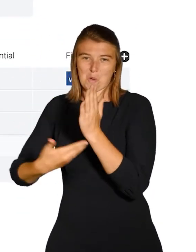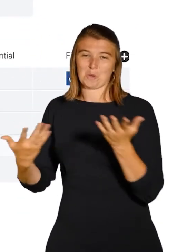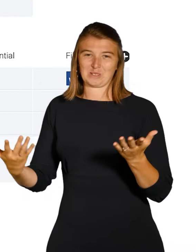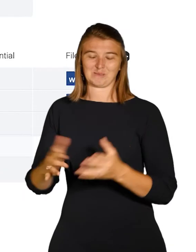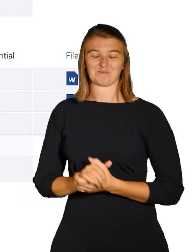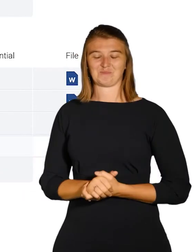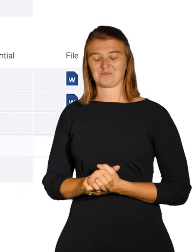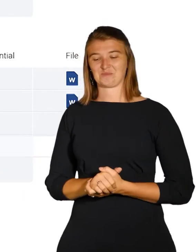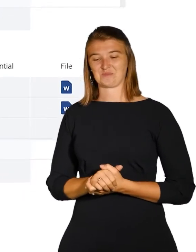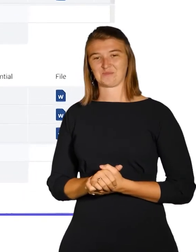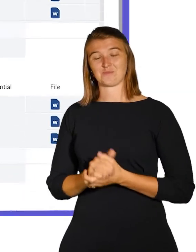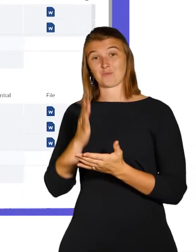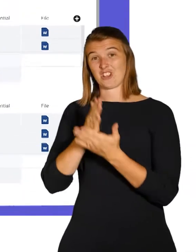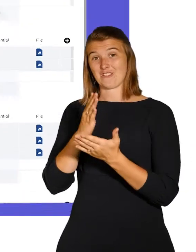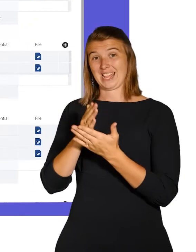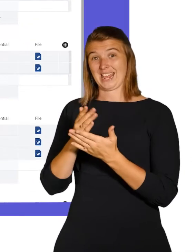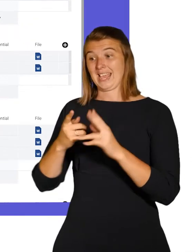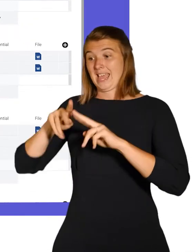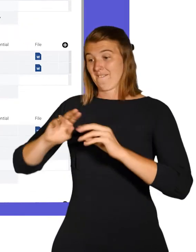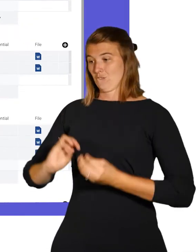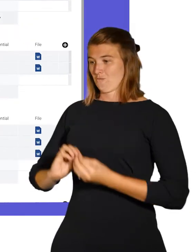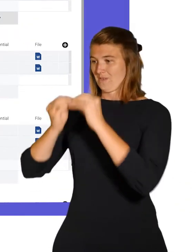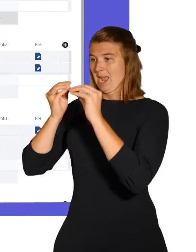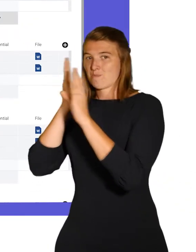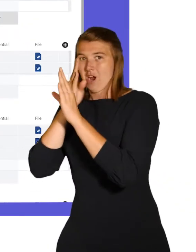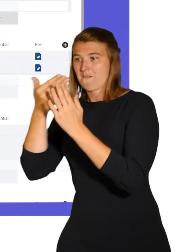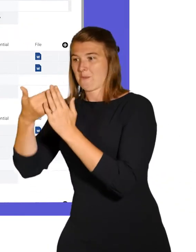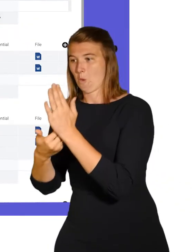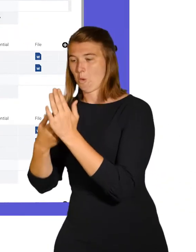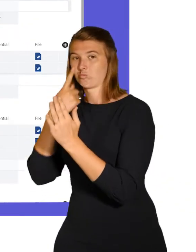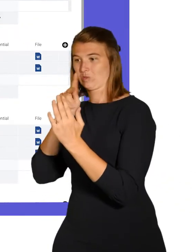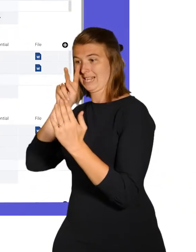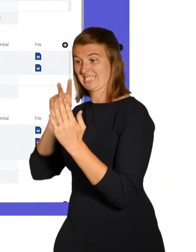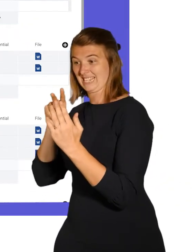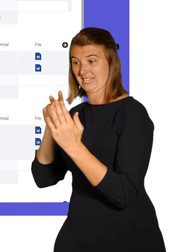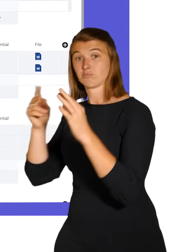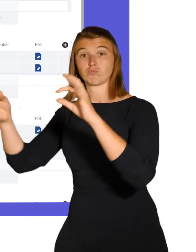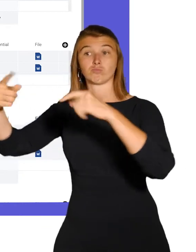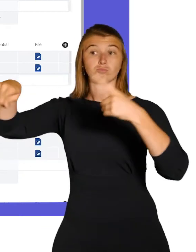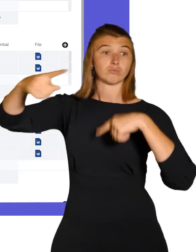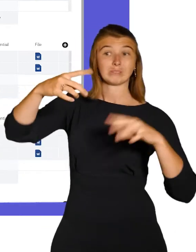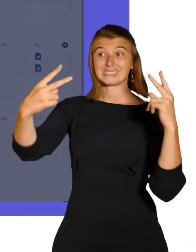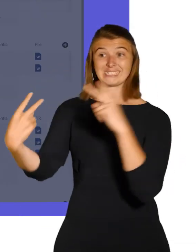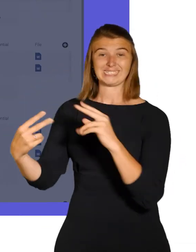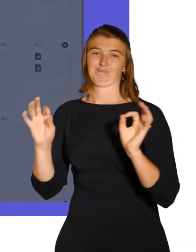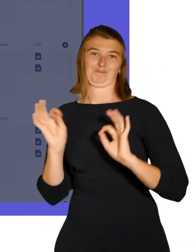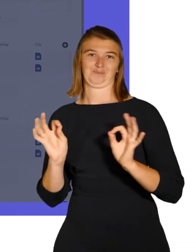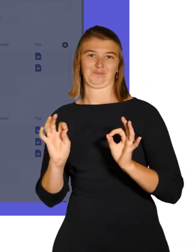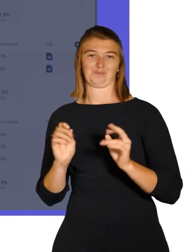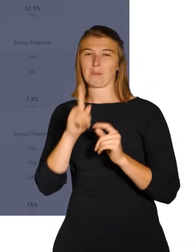Initially, private boards will only be seen by the user who creates them. With that said, you can give access to internal team members by